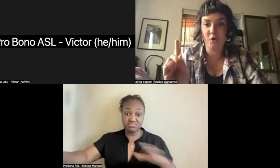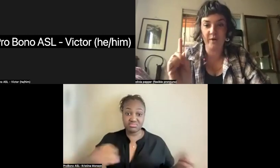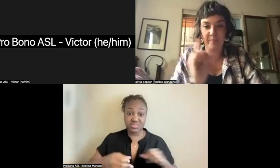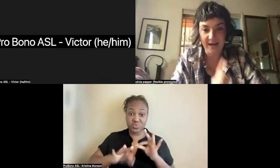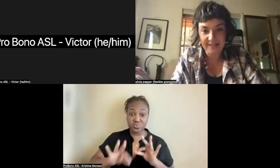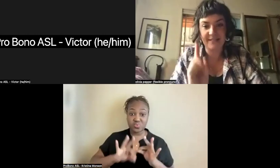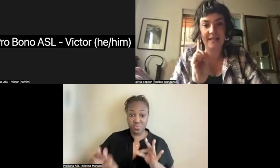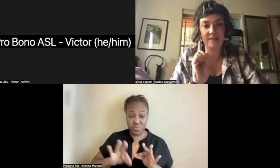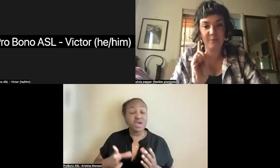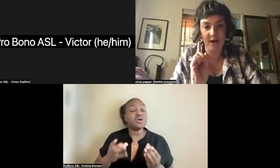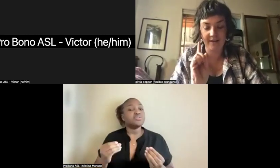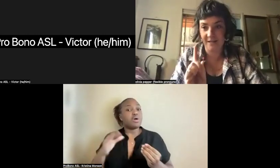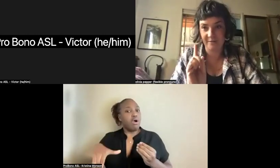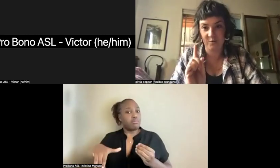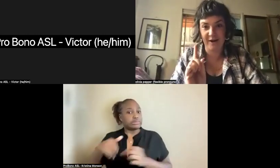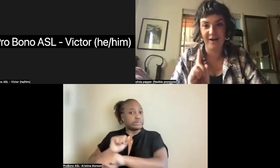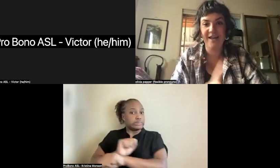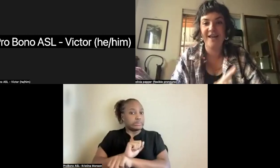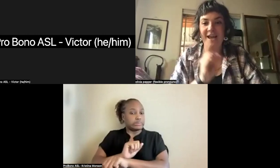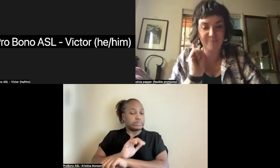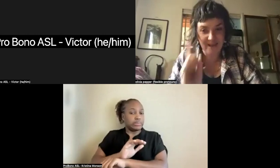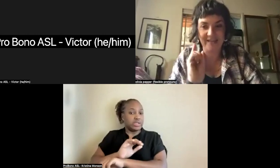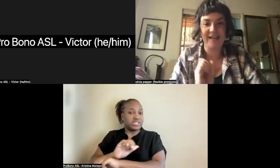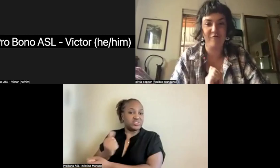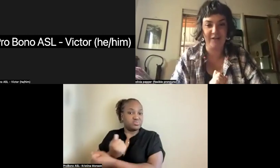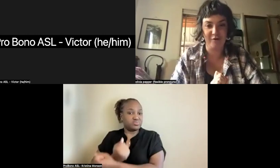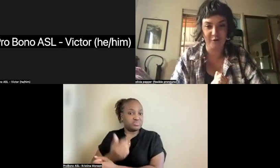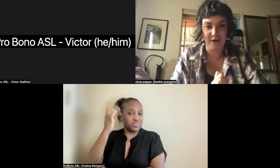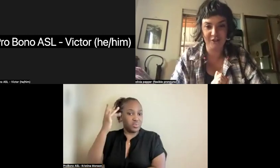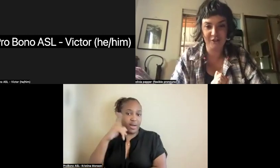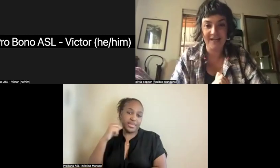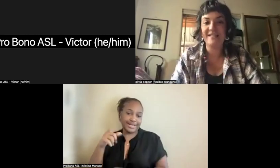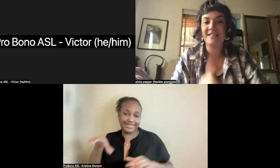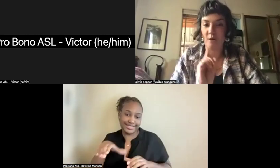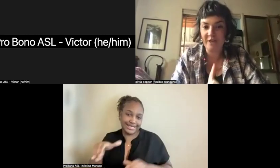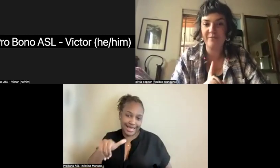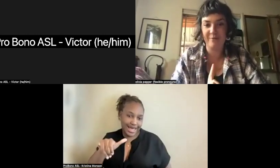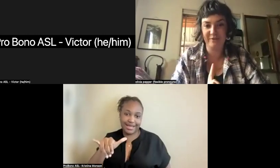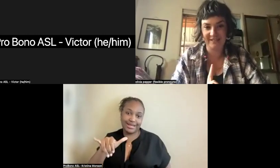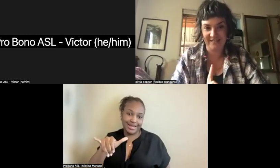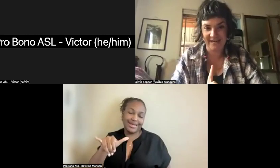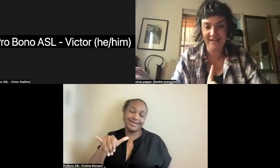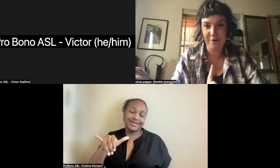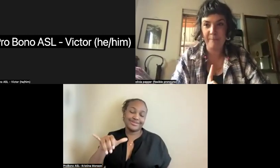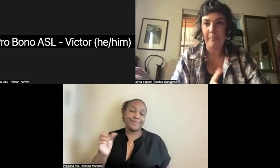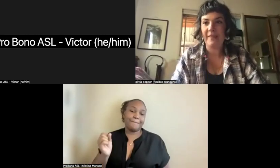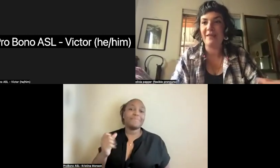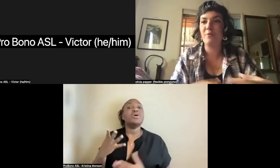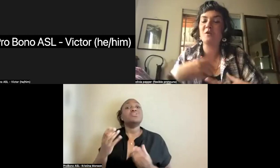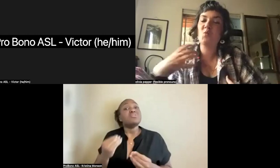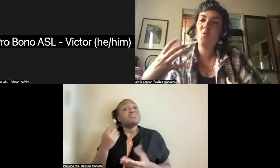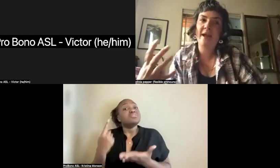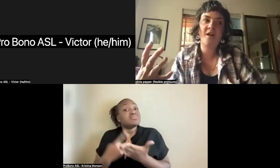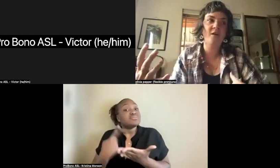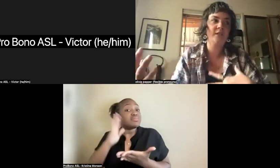of going back to the same spot in Times Square and making an outfit out of trash. Sometimes they would succeed. They